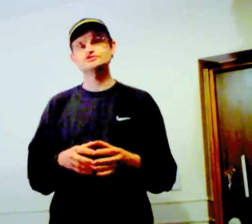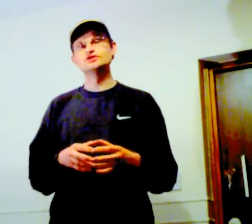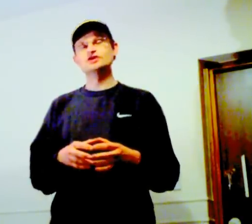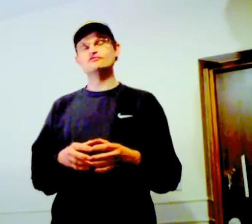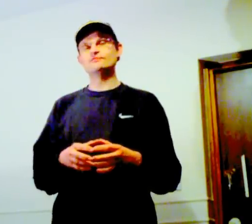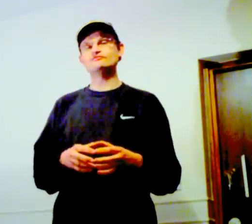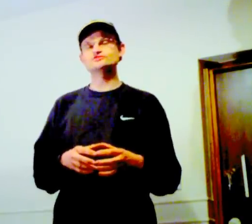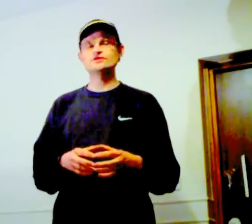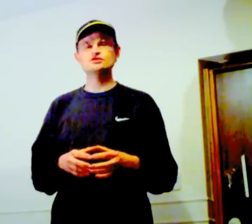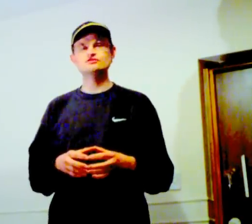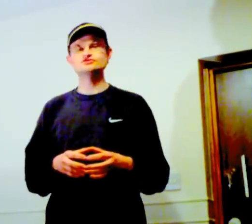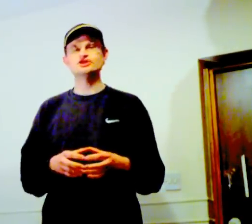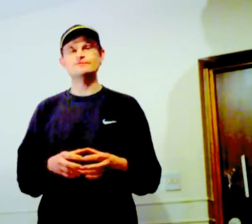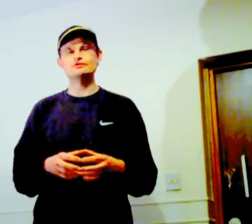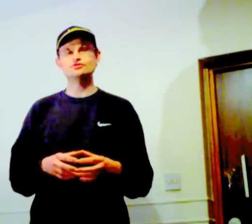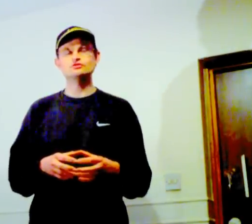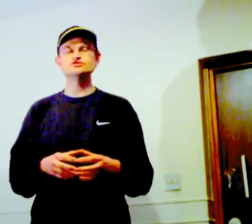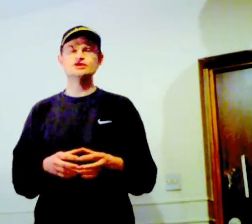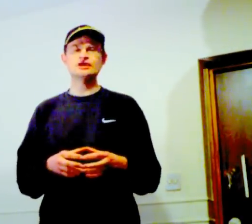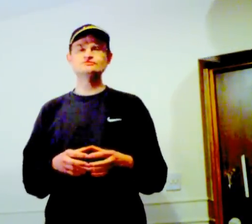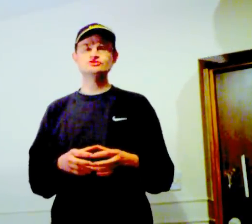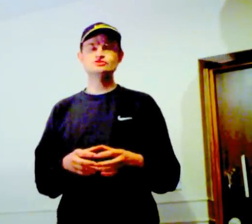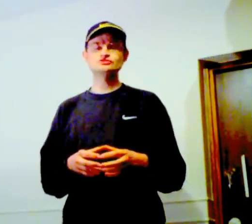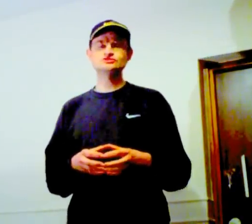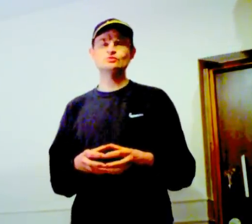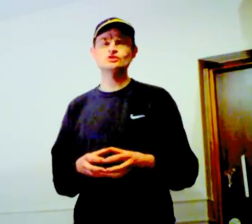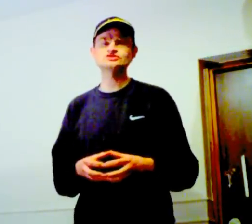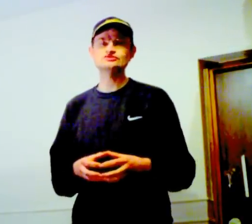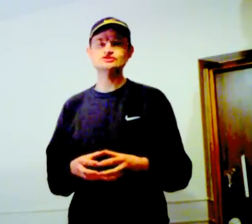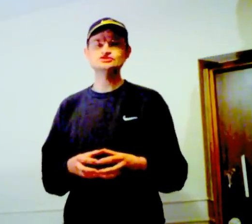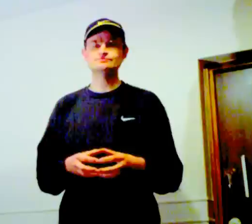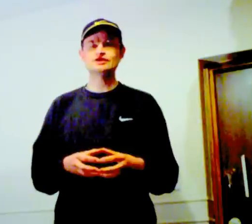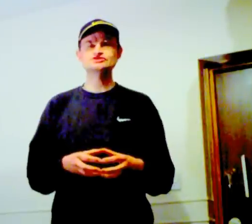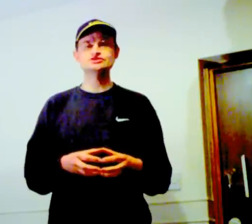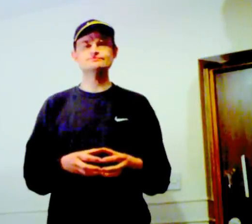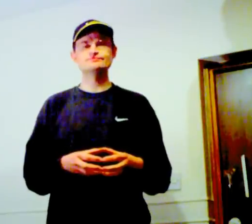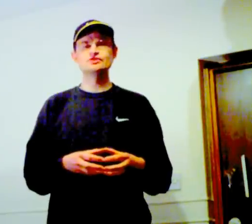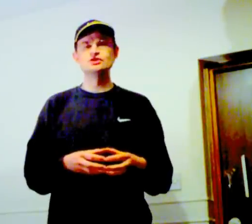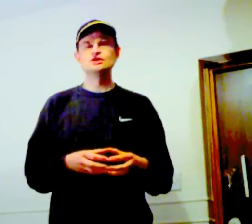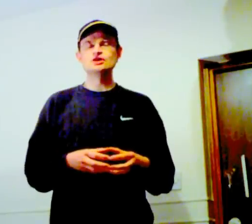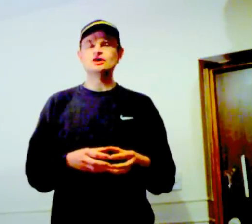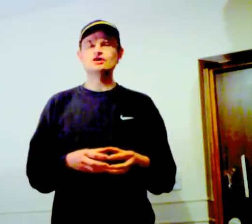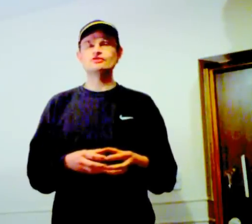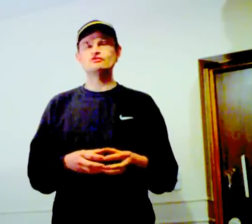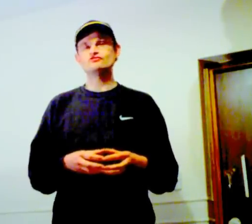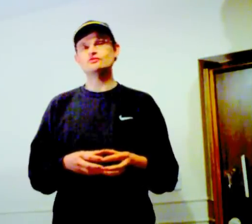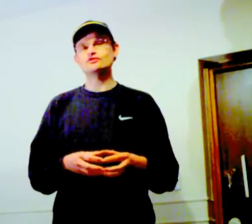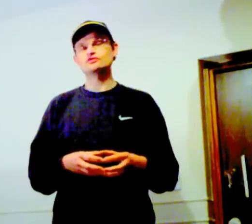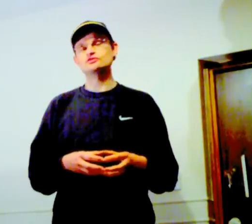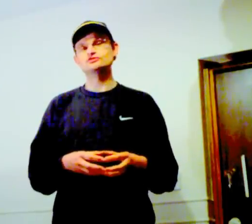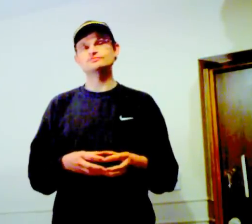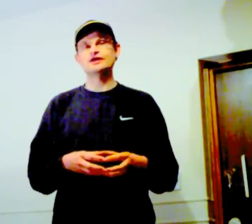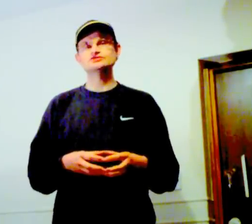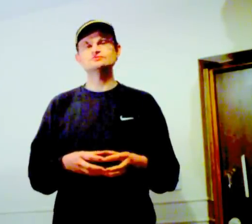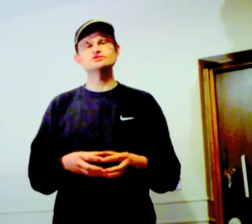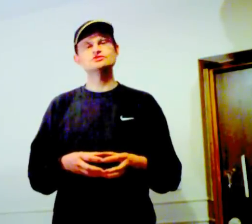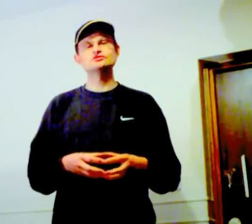of him having spent a lot of his time outdoors, I came to the conclusion he'd worked out in a gymnasium. There are a few other clues about him including